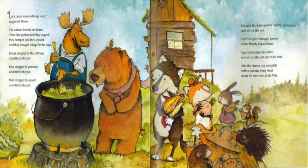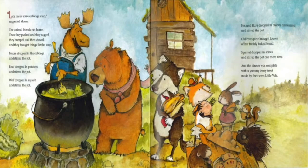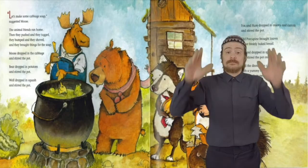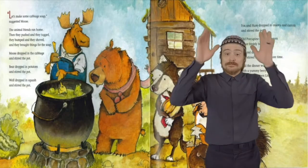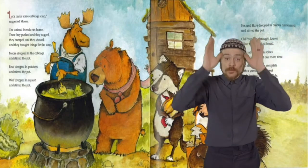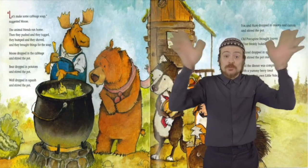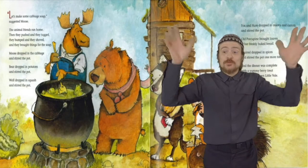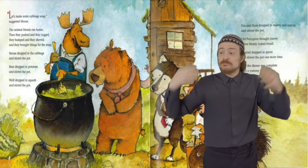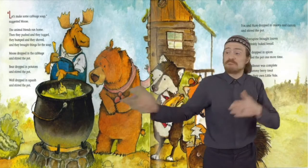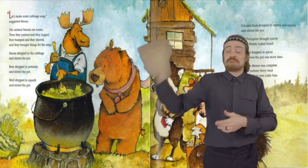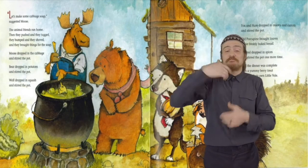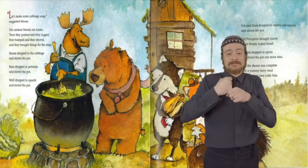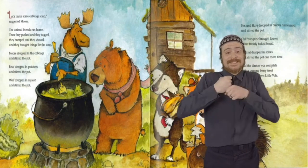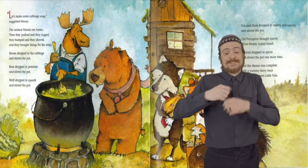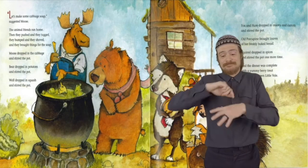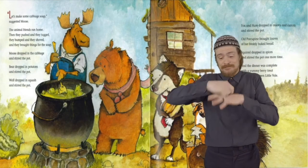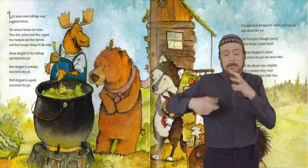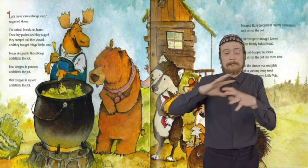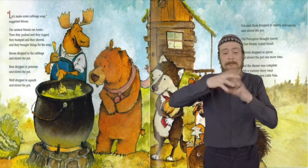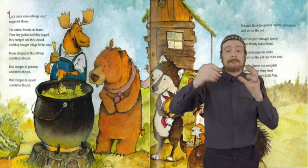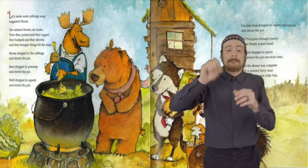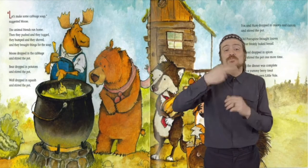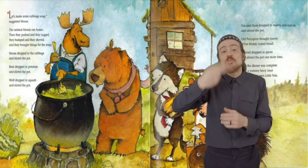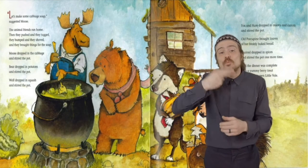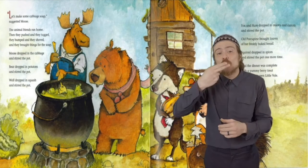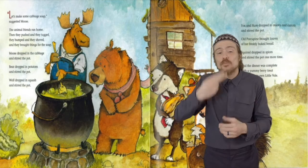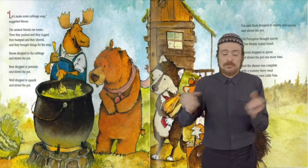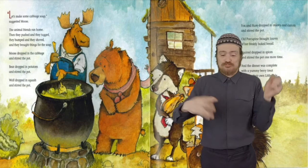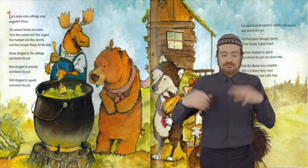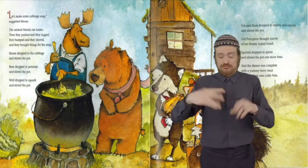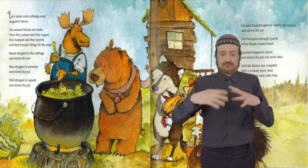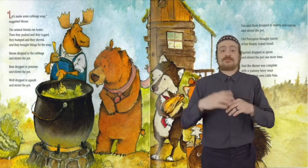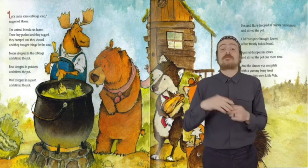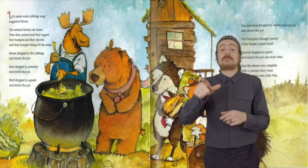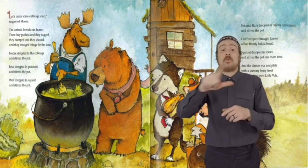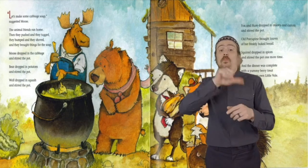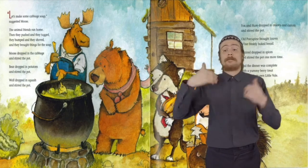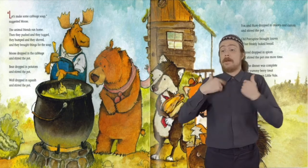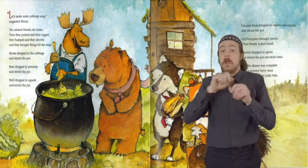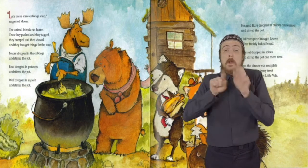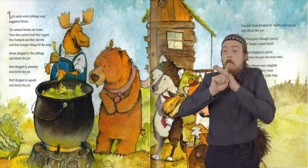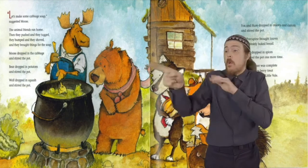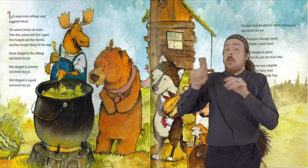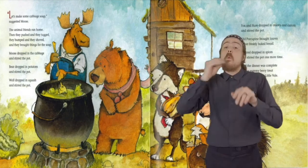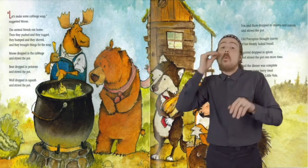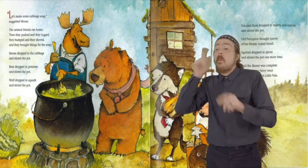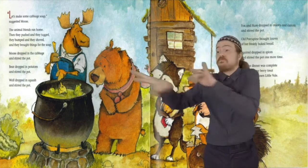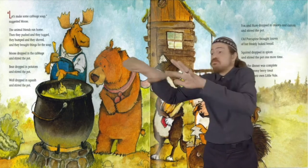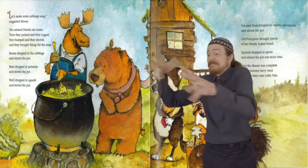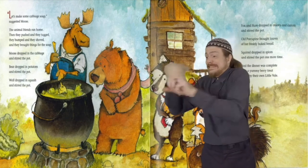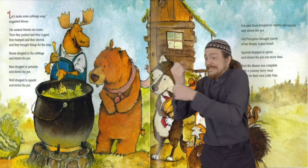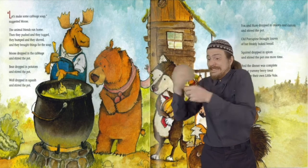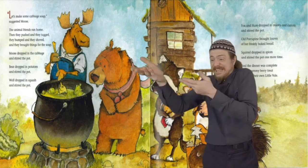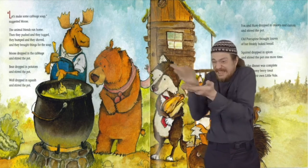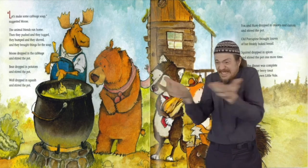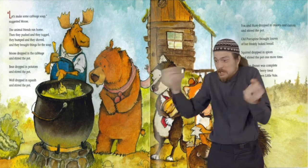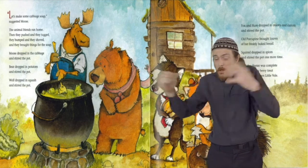cabbage soup, suggested Moose. The animal friends ran home. Then they pushed and they tugged. They bumped and they